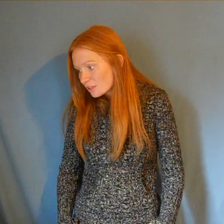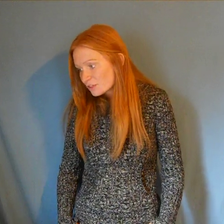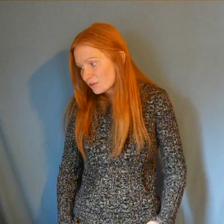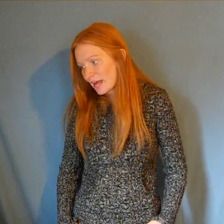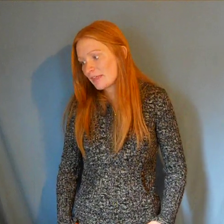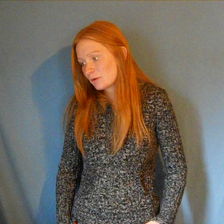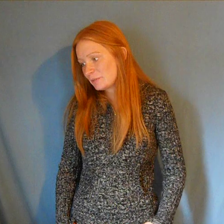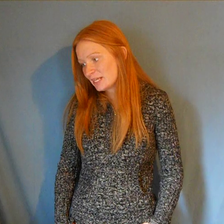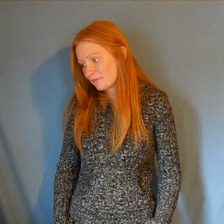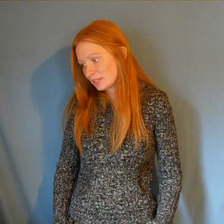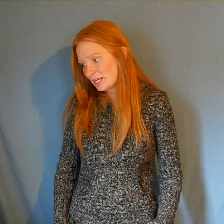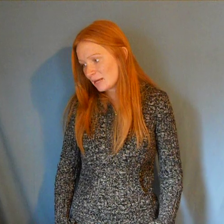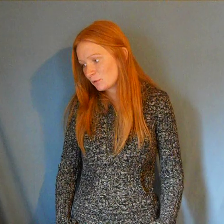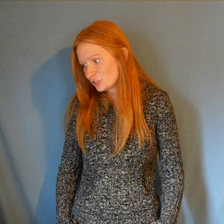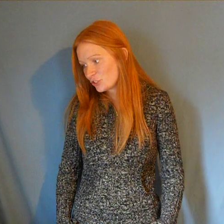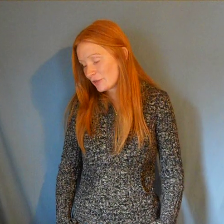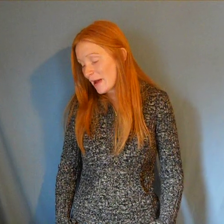So yeah, they would be definitely able to do that.